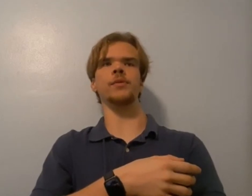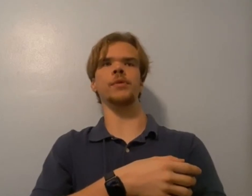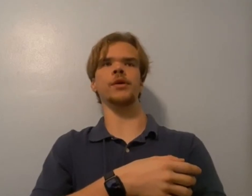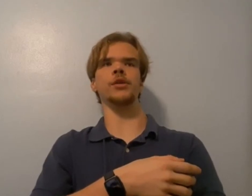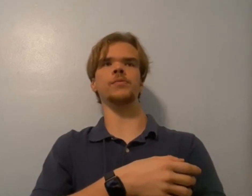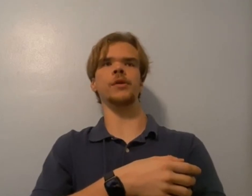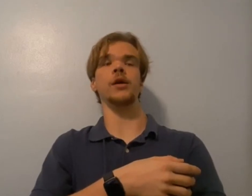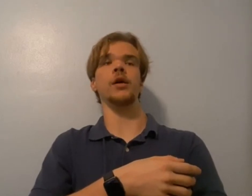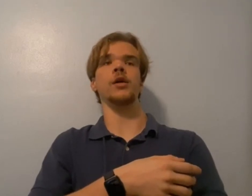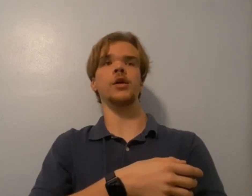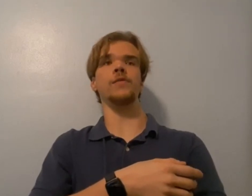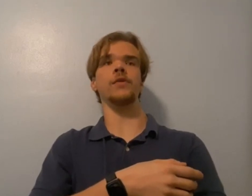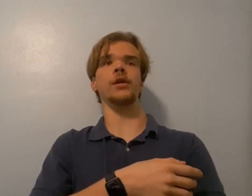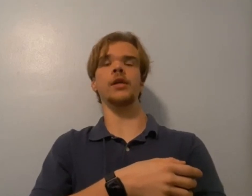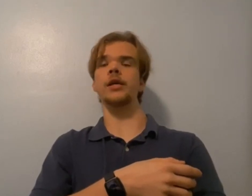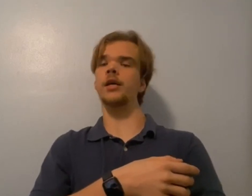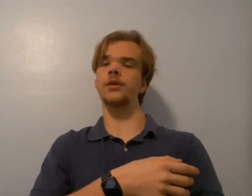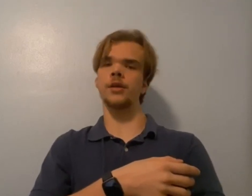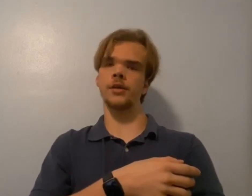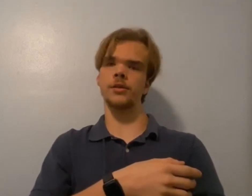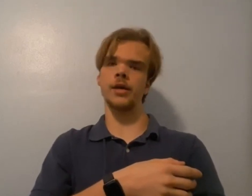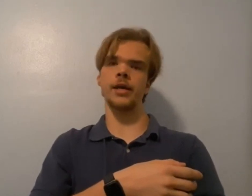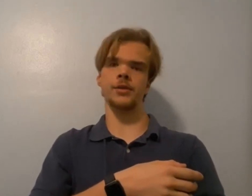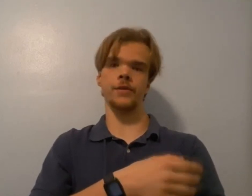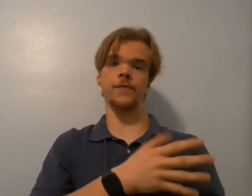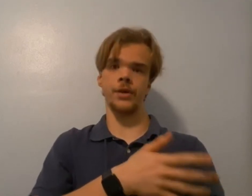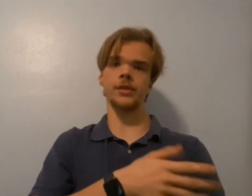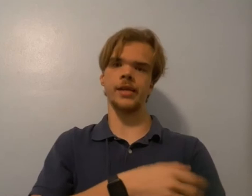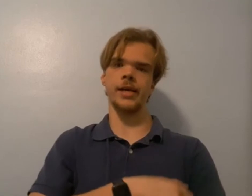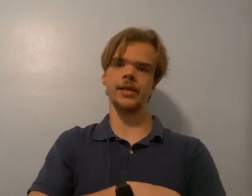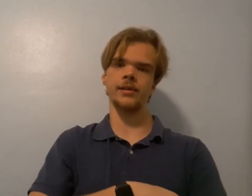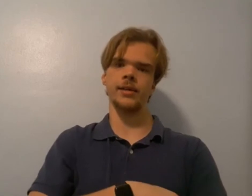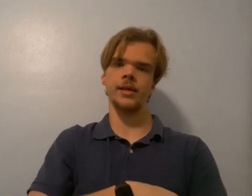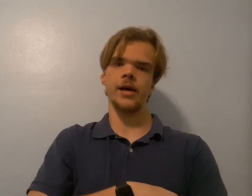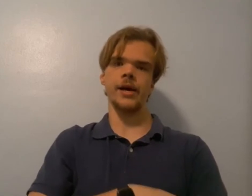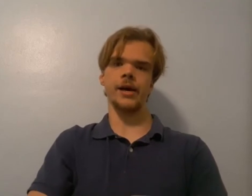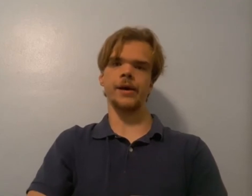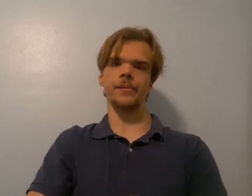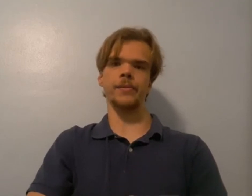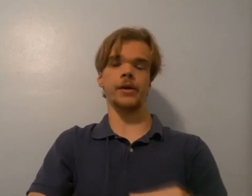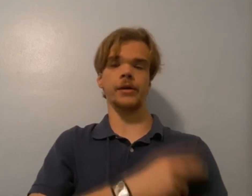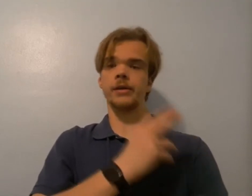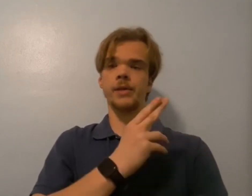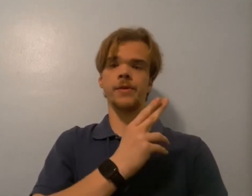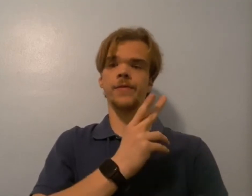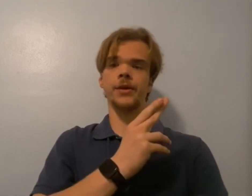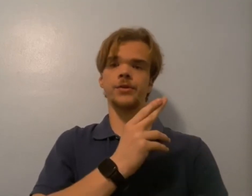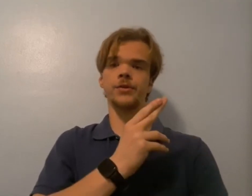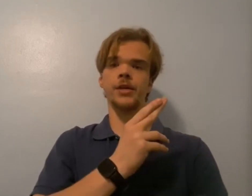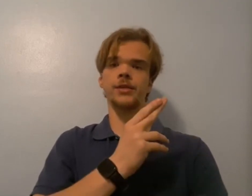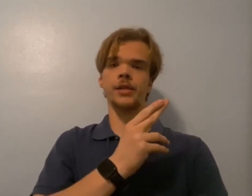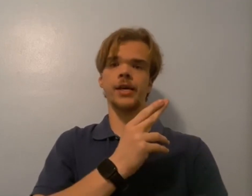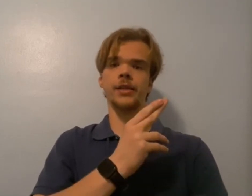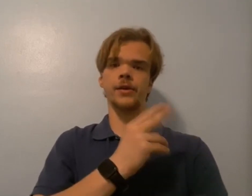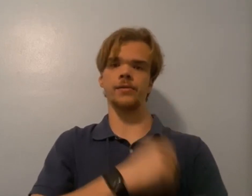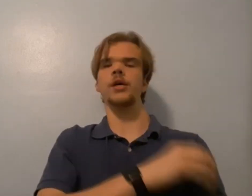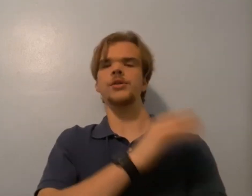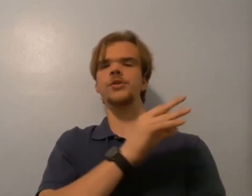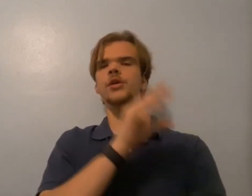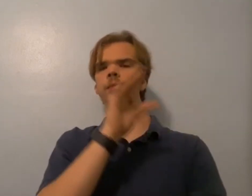at the playlist. But hopefully, unlike other things, they'll actually fix that. My fingers crossed on that though. Soon I'll